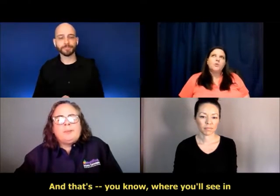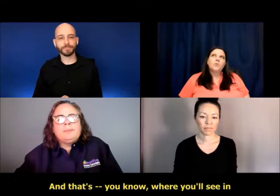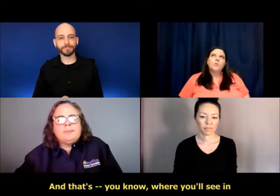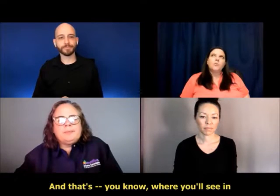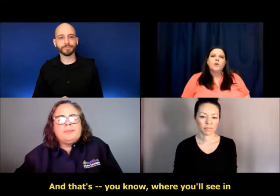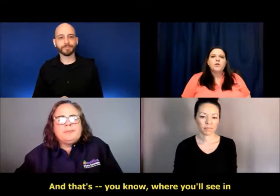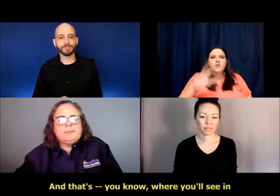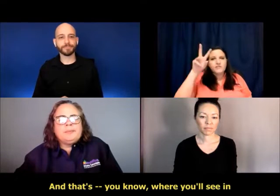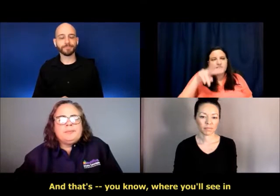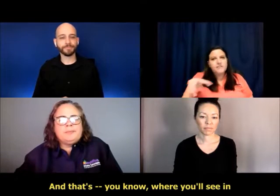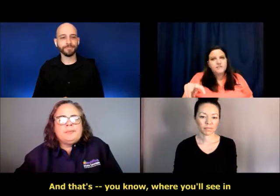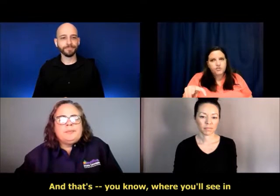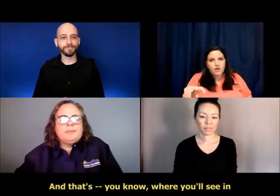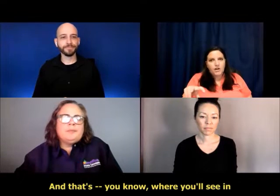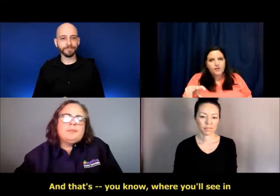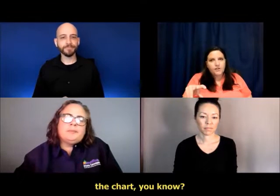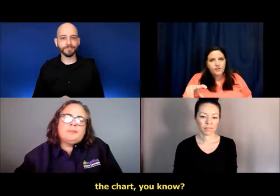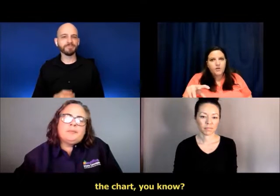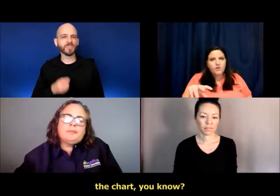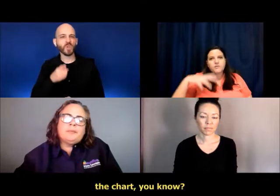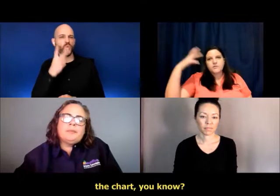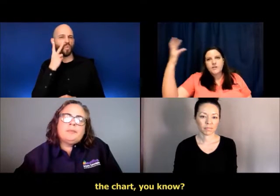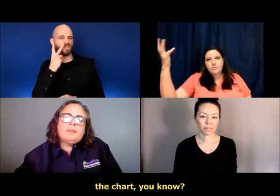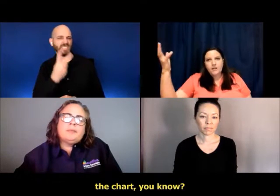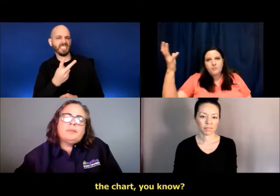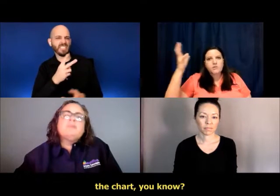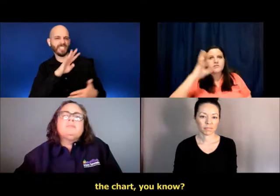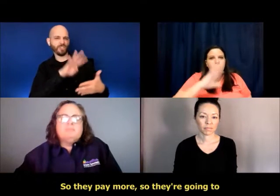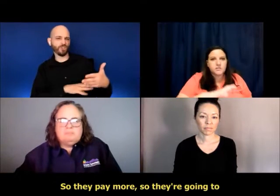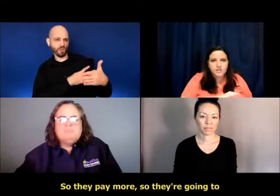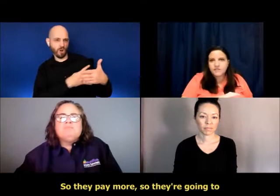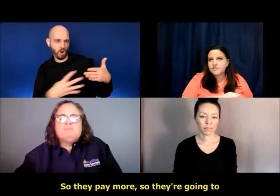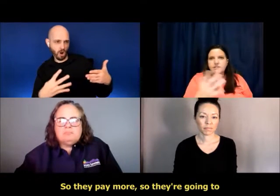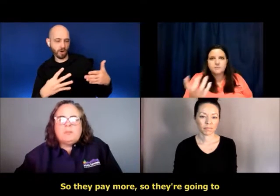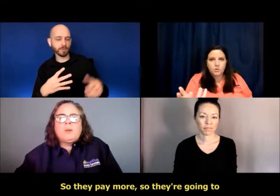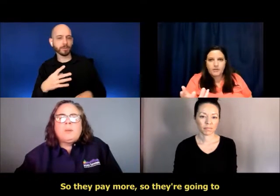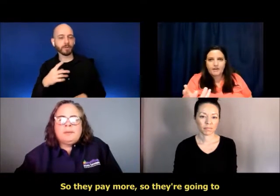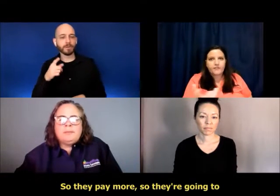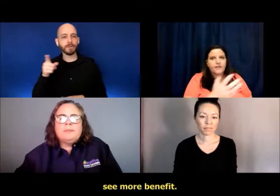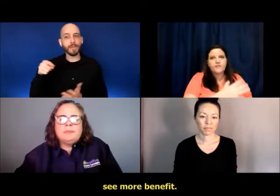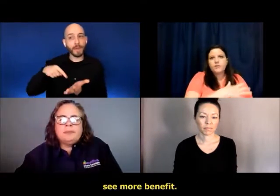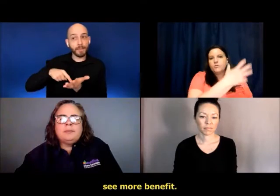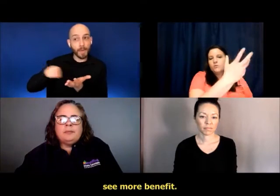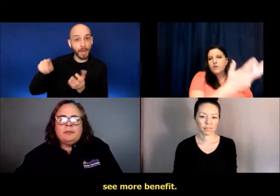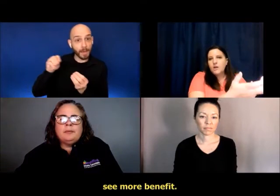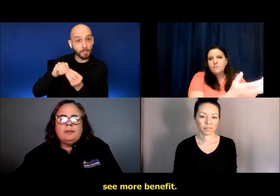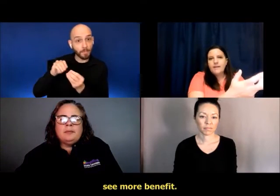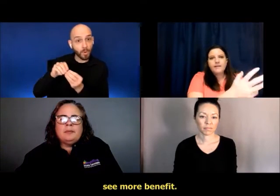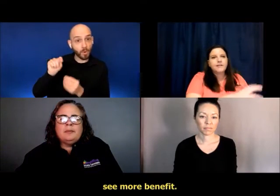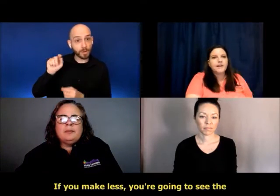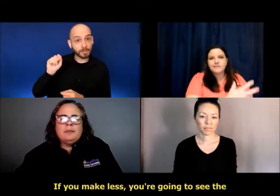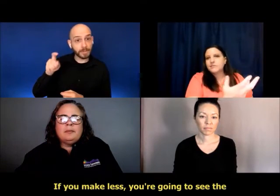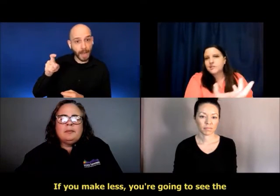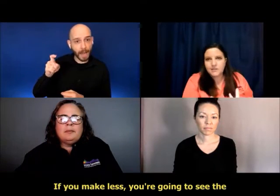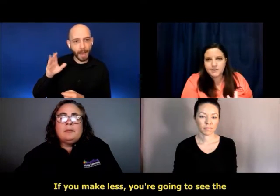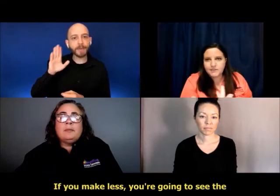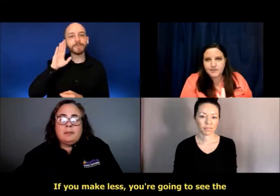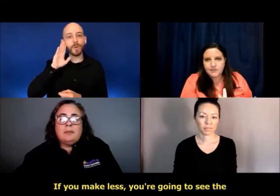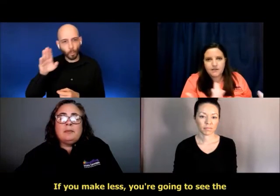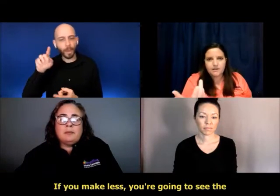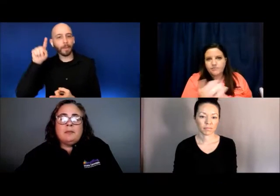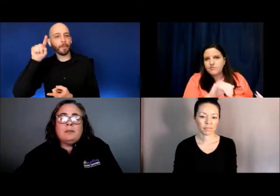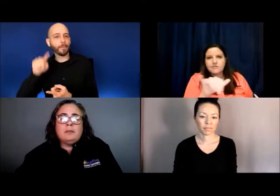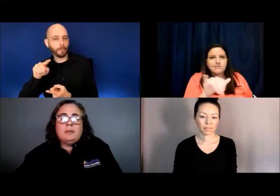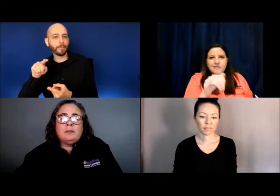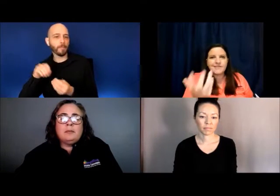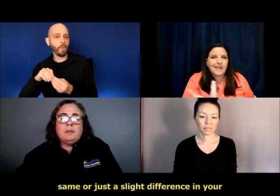you know, where you'll see in the chart, you know, so they pay more, so they're going to see more benefit. If you make less, you're going to